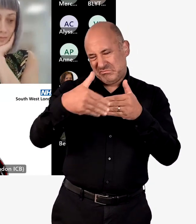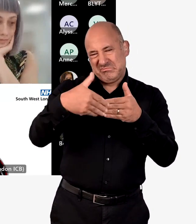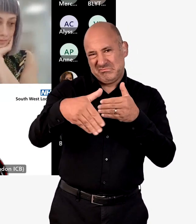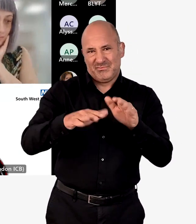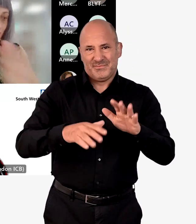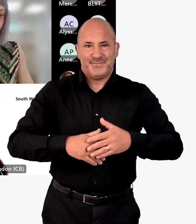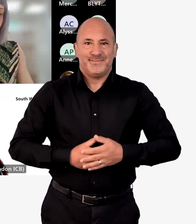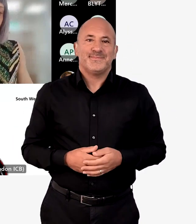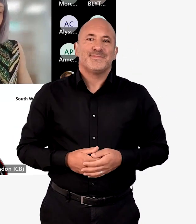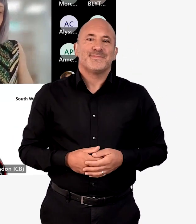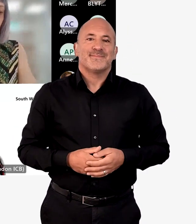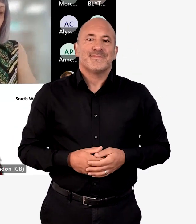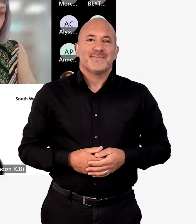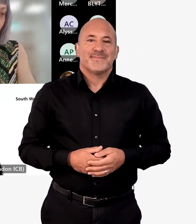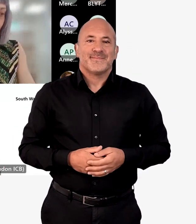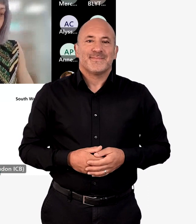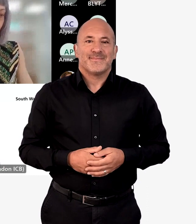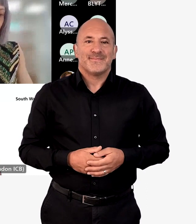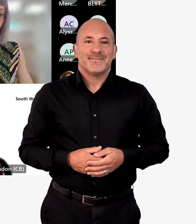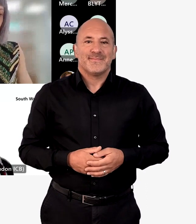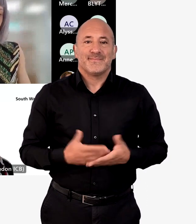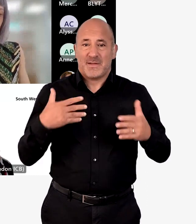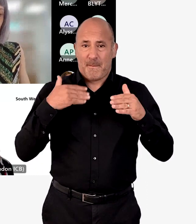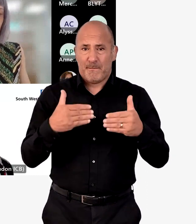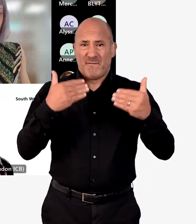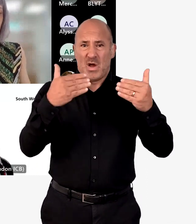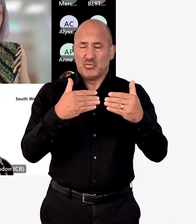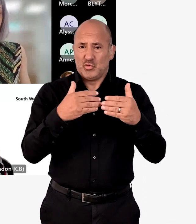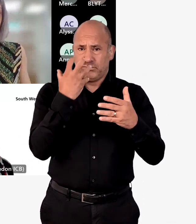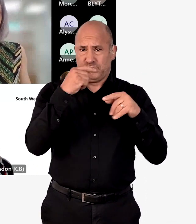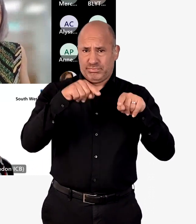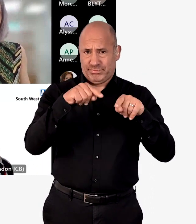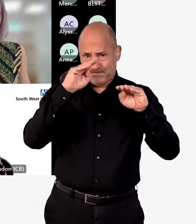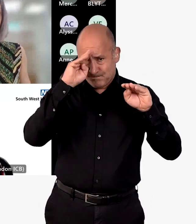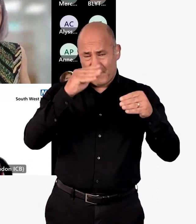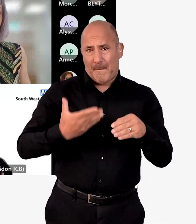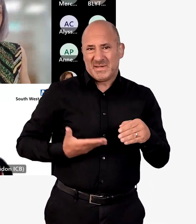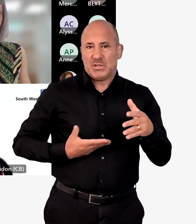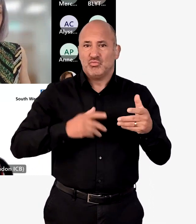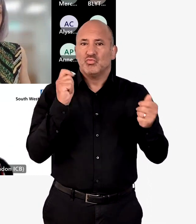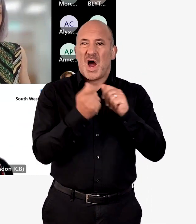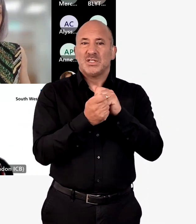guidance later in the year. Move on to the substantive item of